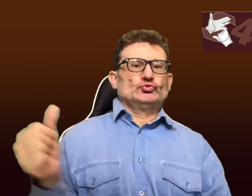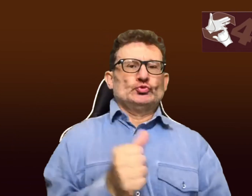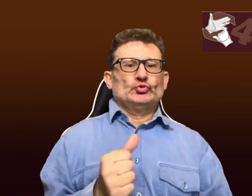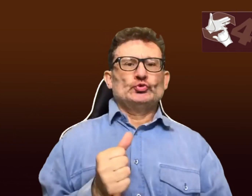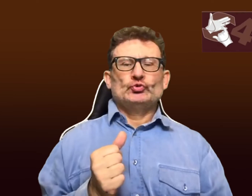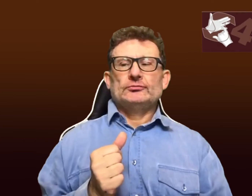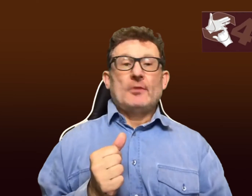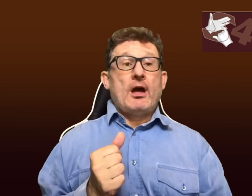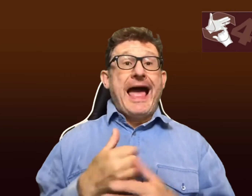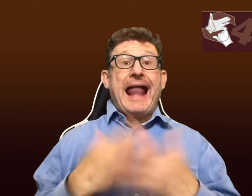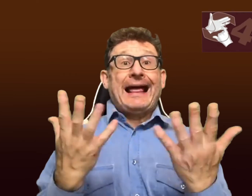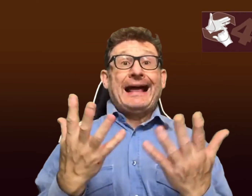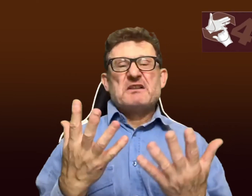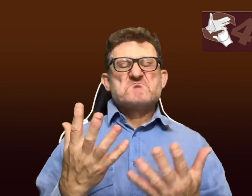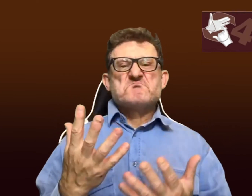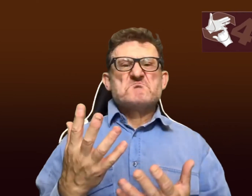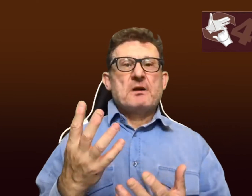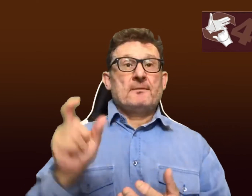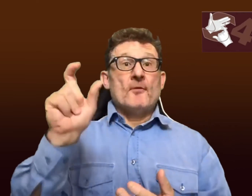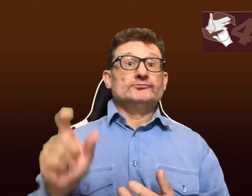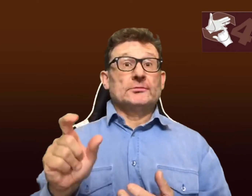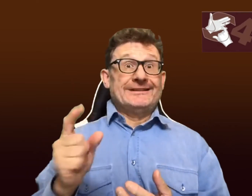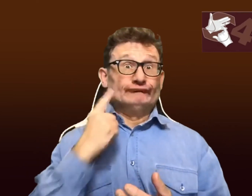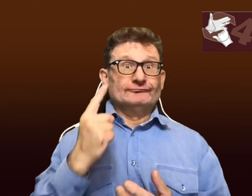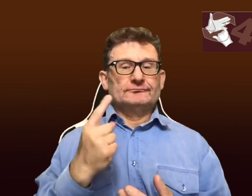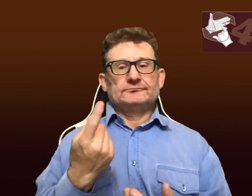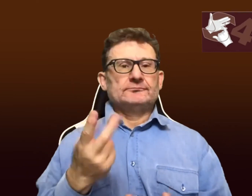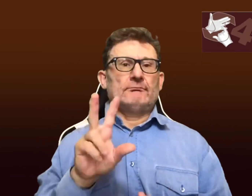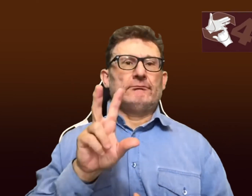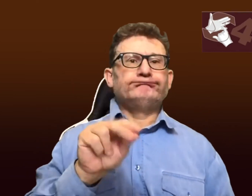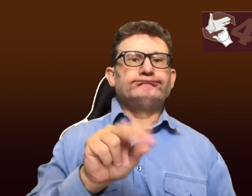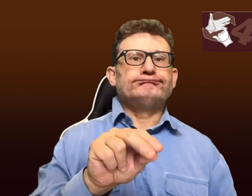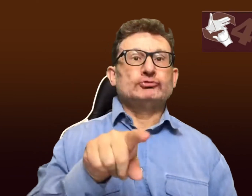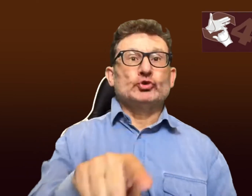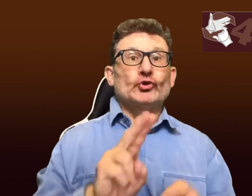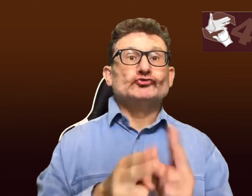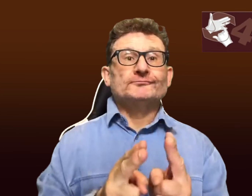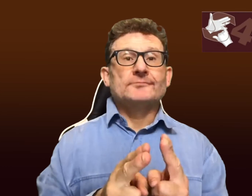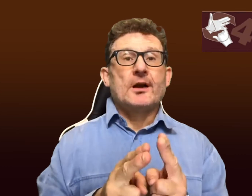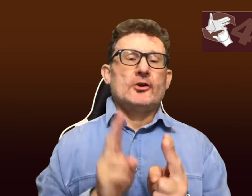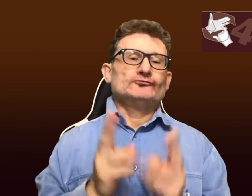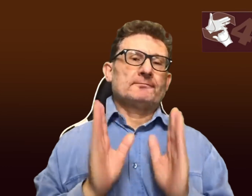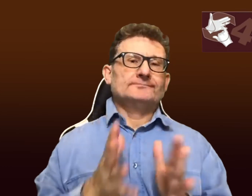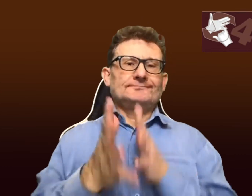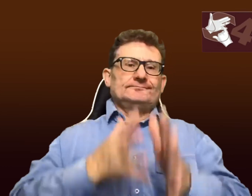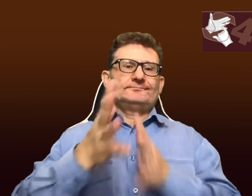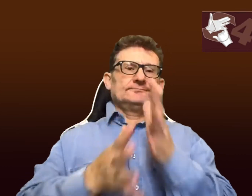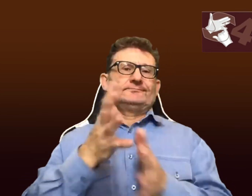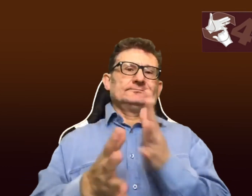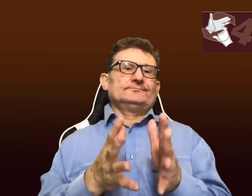So the interpreter therefore would, um, interpret any interaction, say with a hearing person. So say the hearing person then